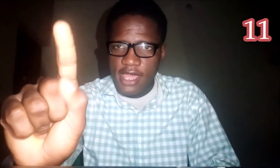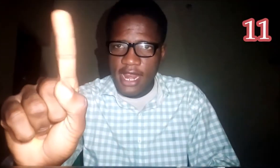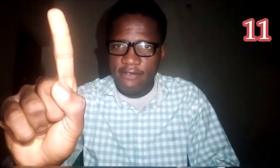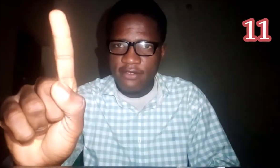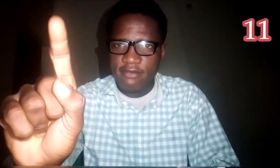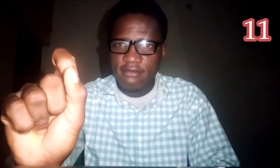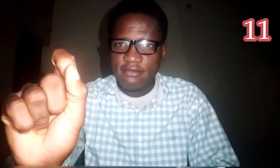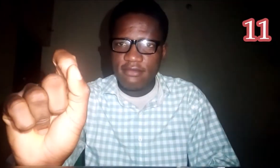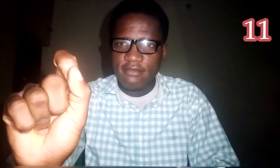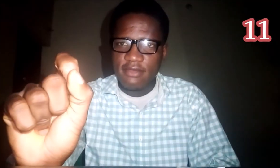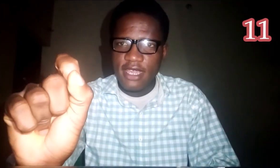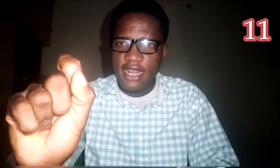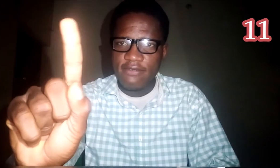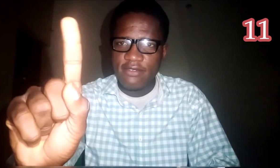Eleven. Eleven.